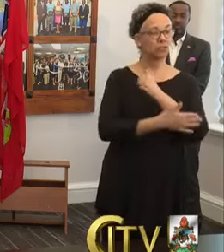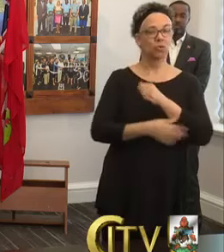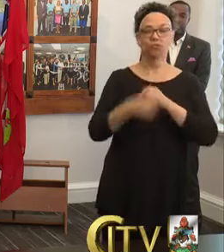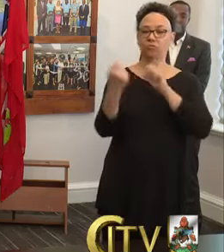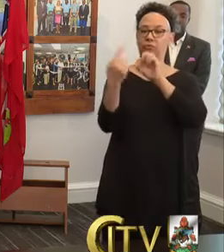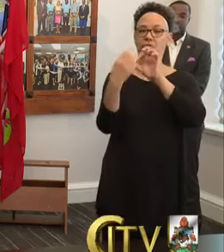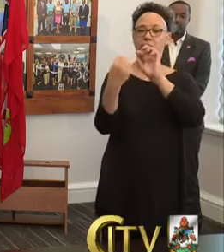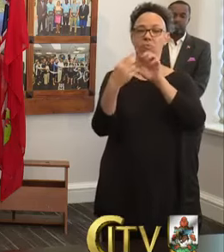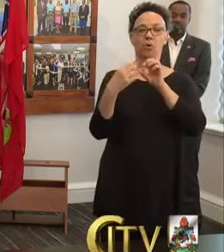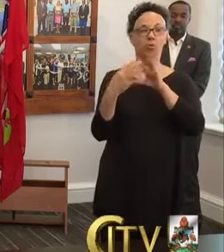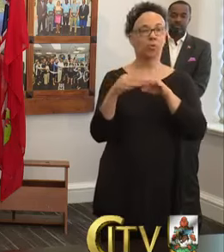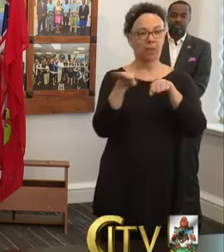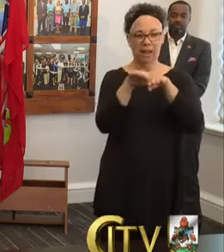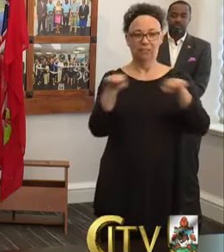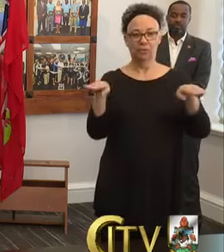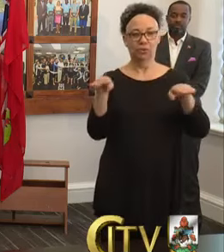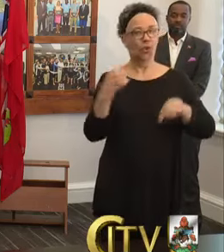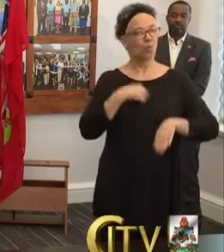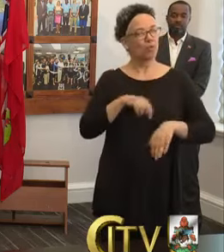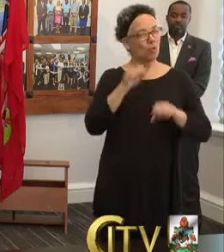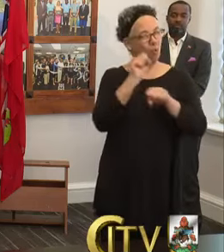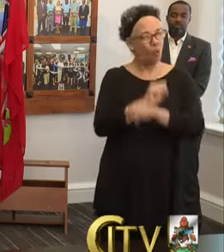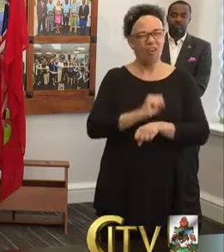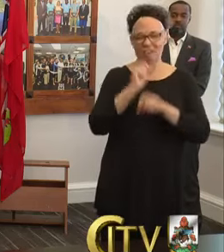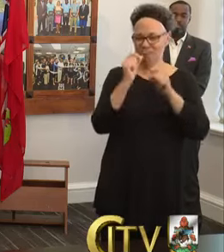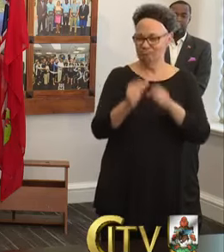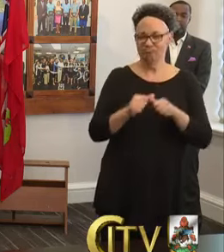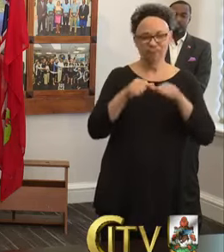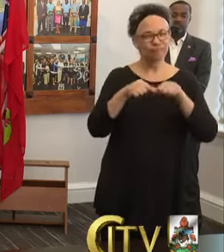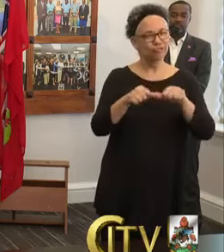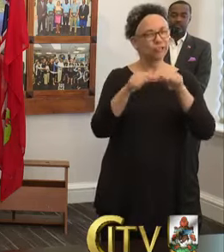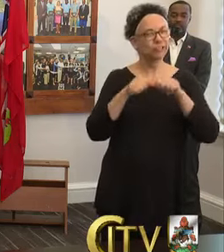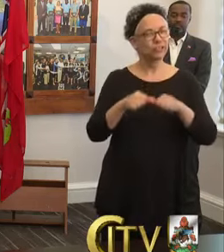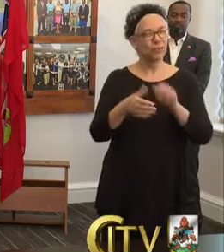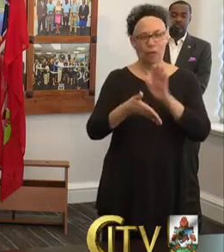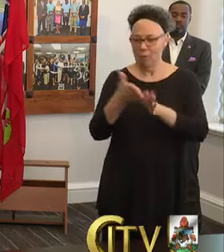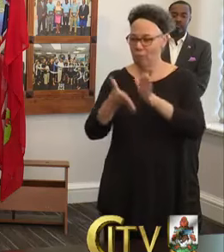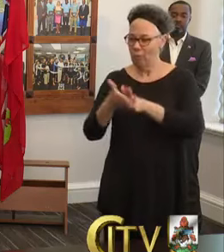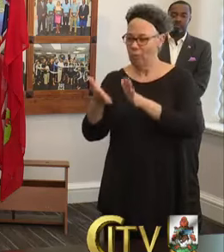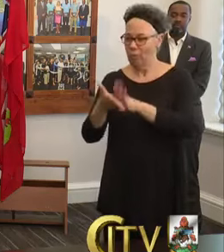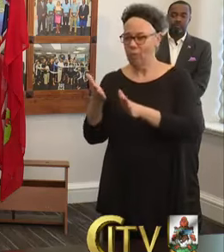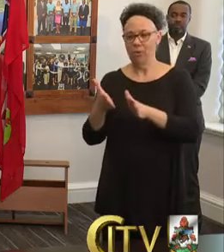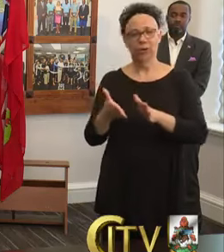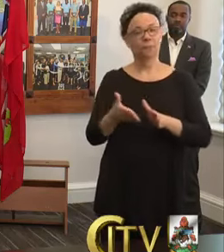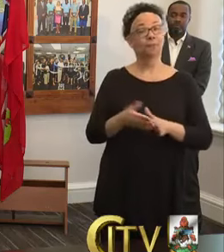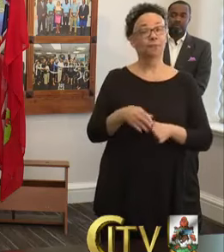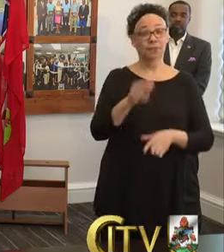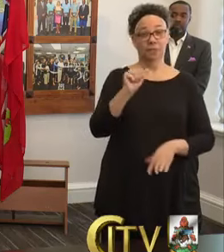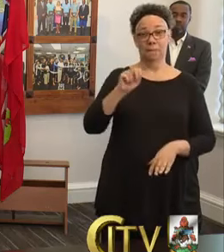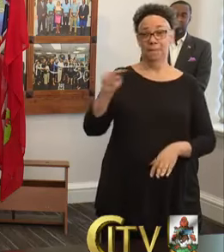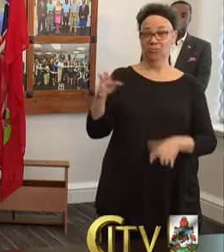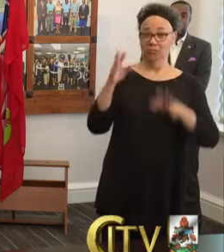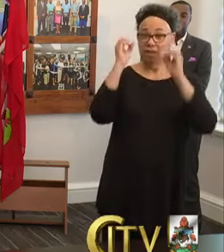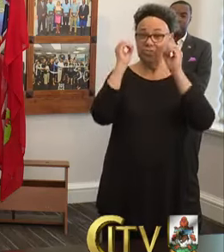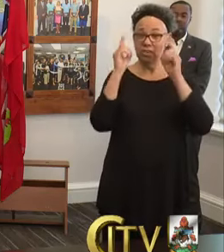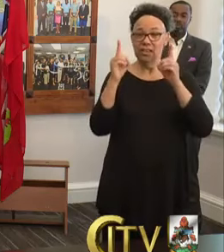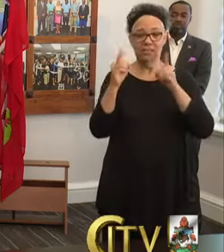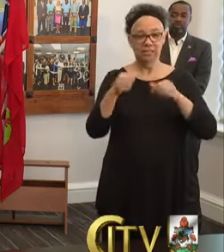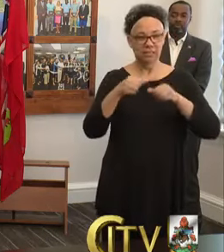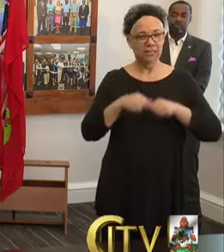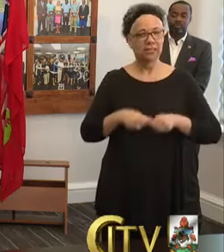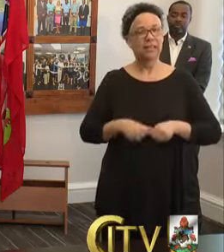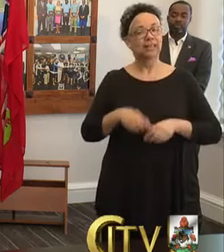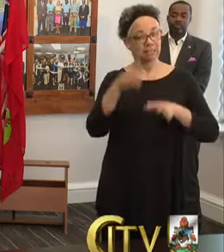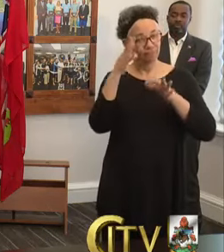We will be working diligently to keep the momentum going so the consultancy remains on schedule. The Ministry of Education is committed to school and system